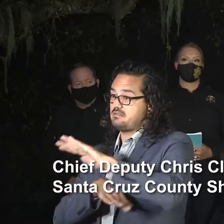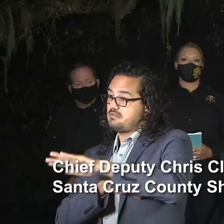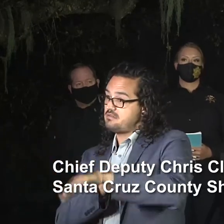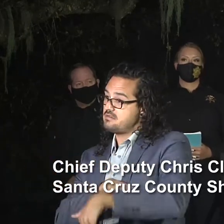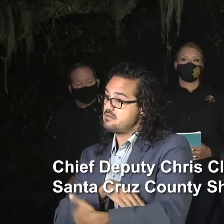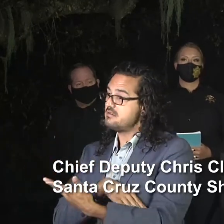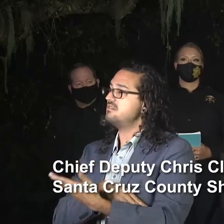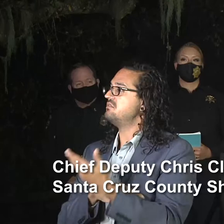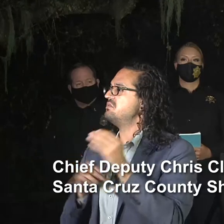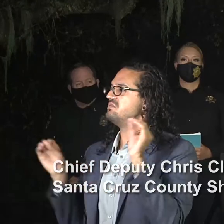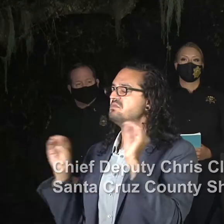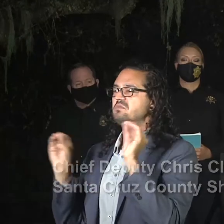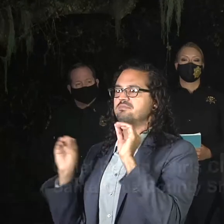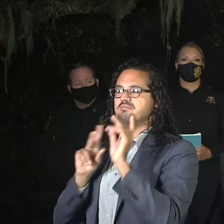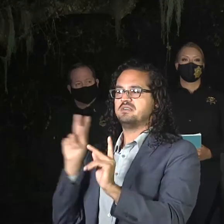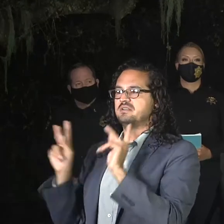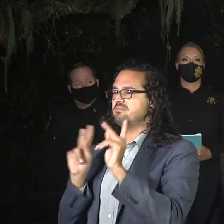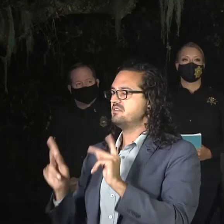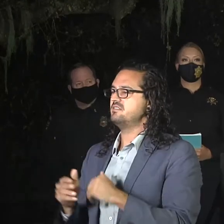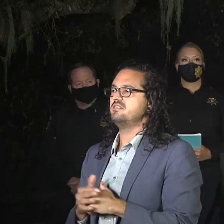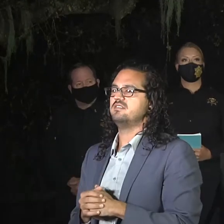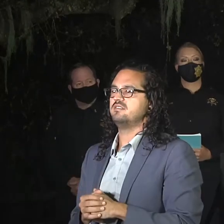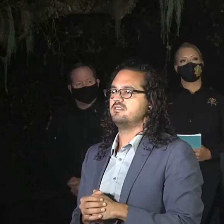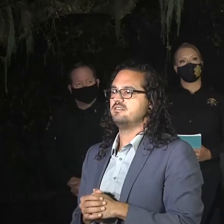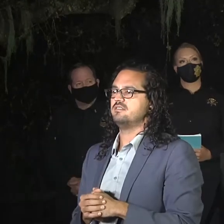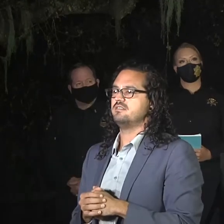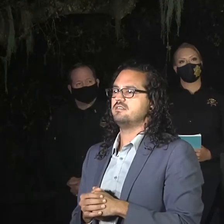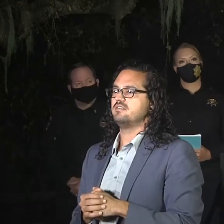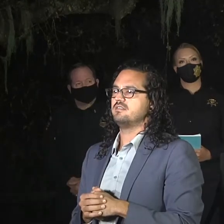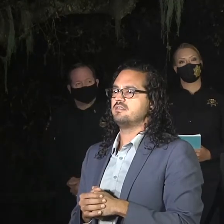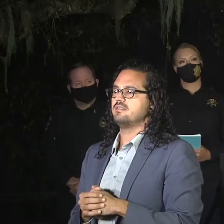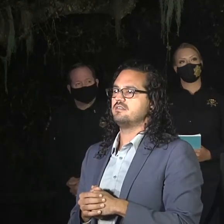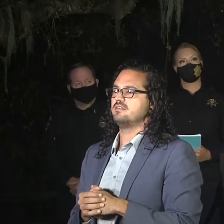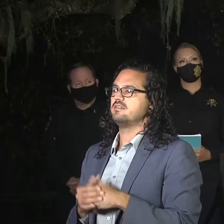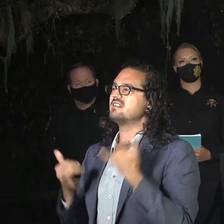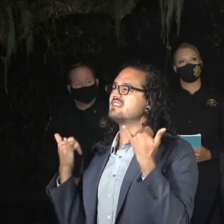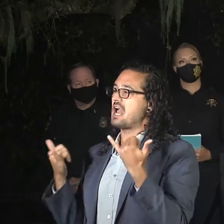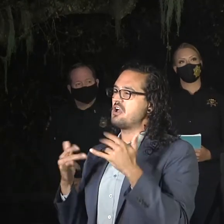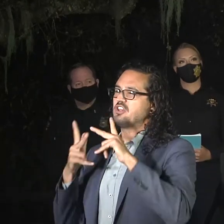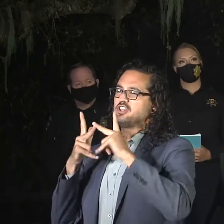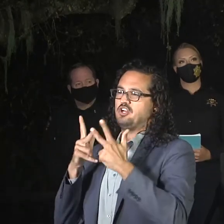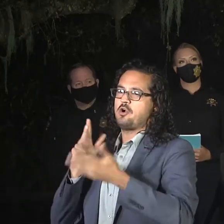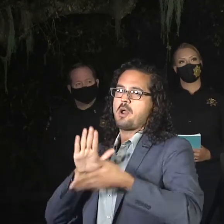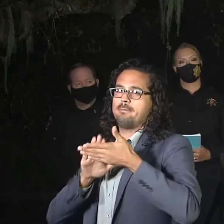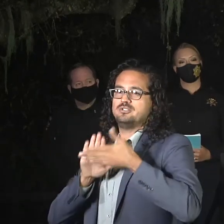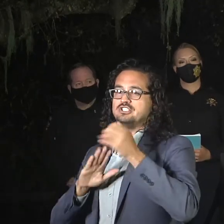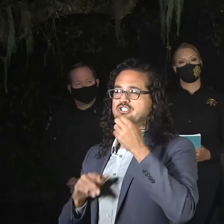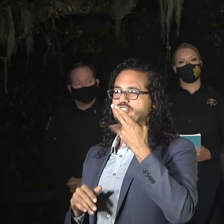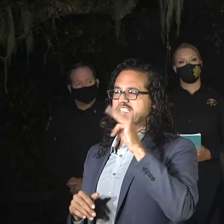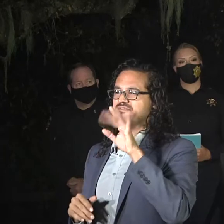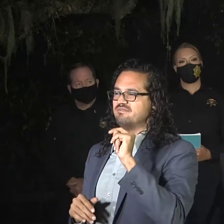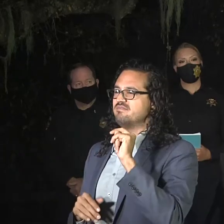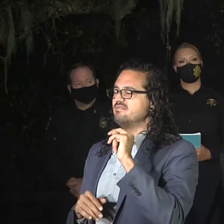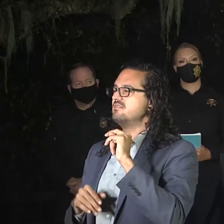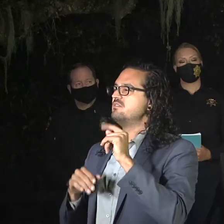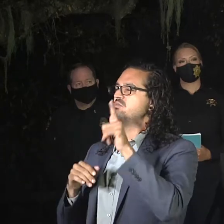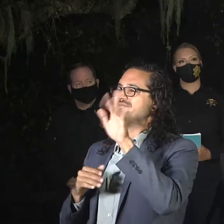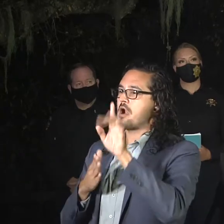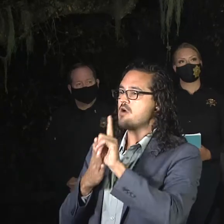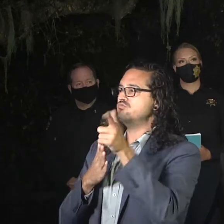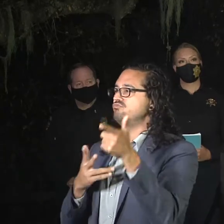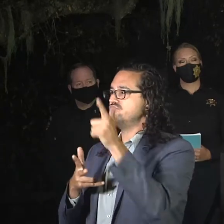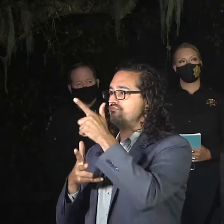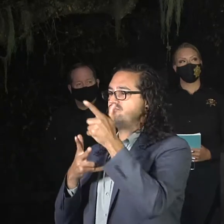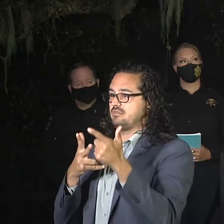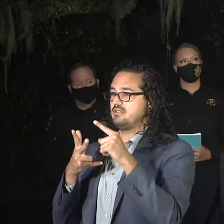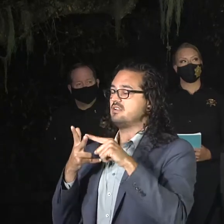again, going into now our third operational period without an arrest. And even last night, we had no citations. So we're seeing a lot of people that are